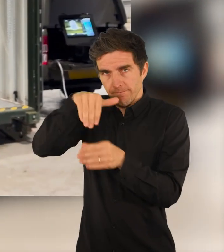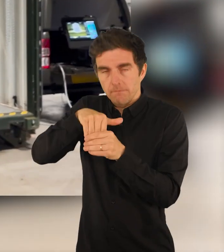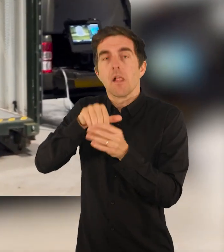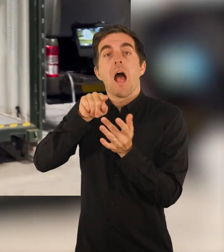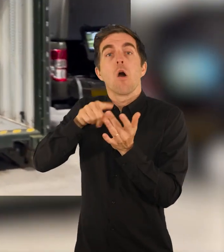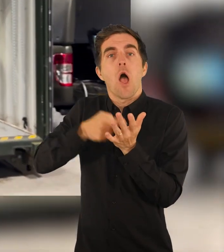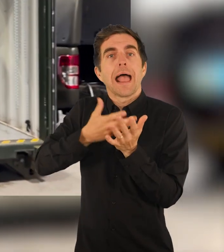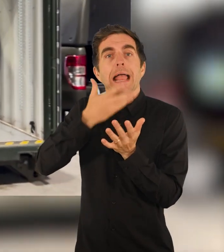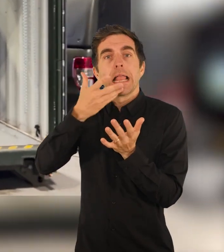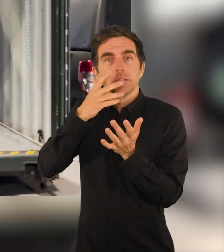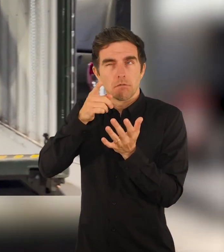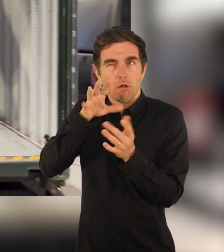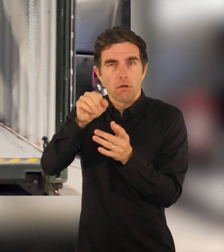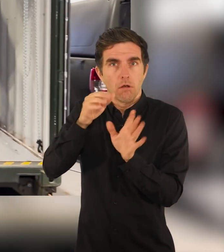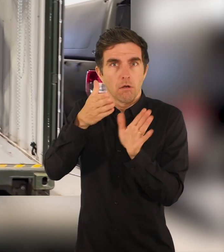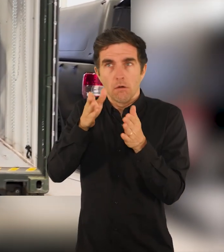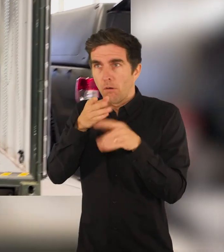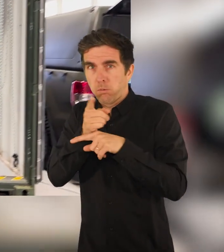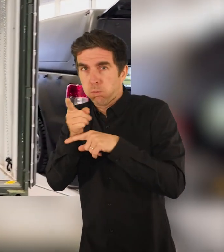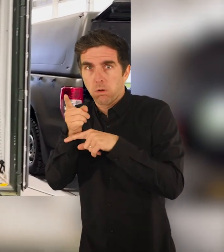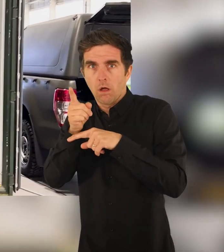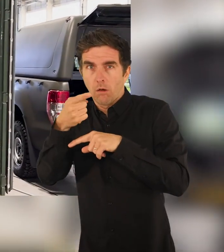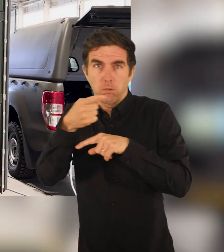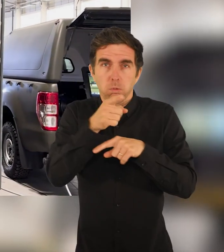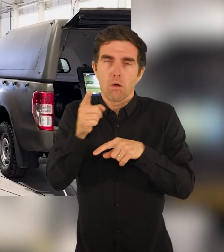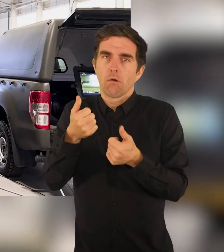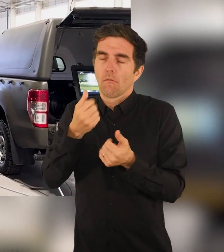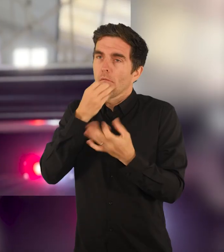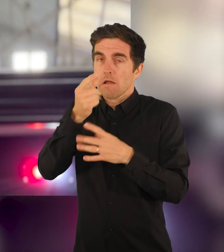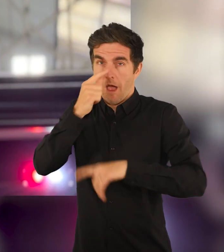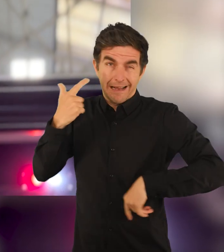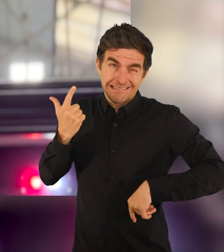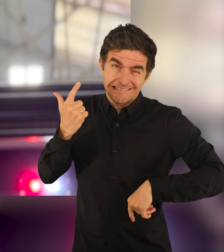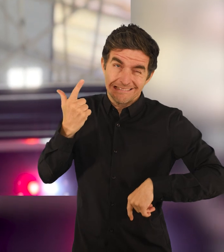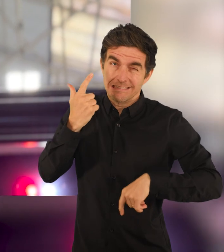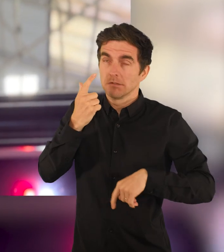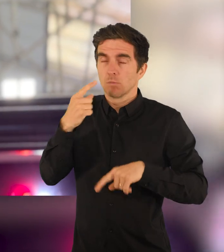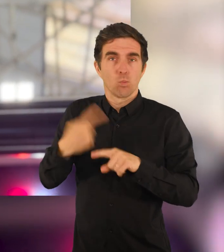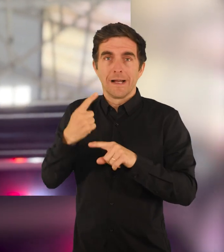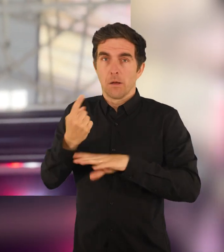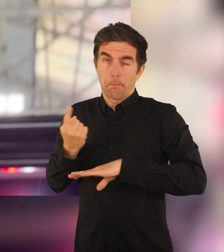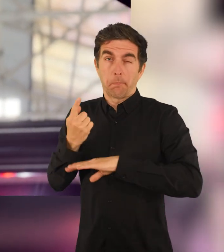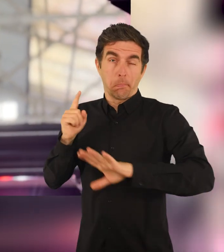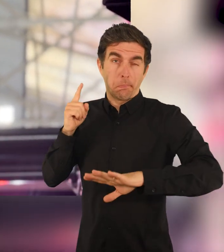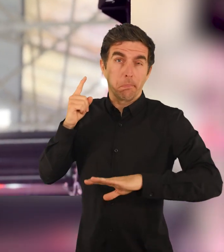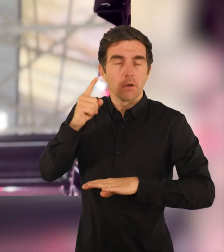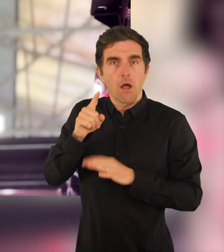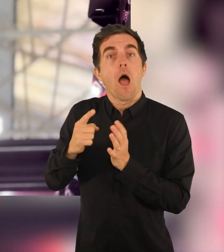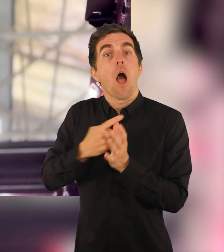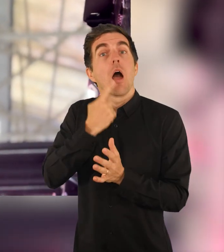-seeking missile and it's a very powerful and effective missile that can get up to quite a significant range quickly. The A-11 is in the Ukrainian